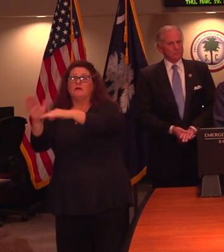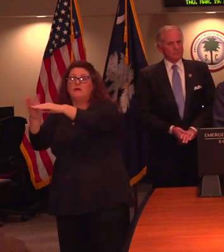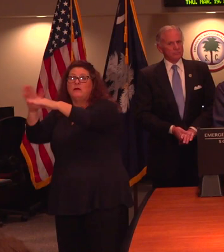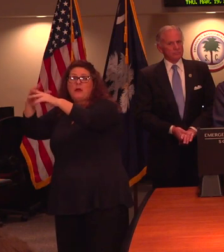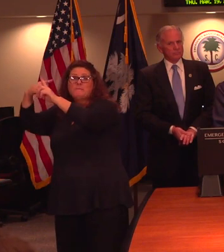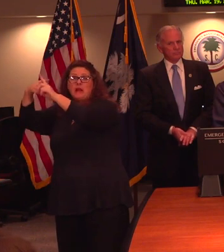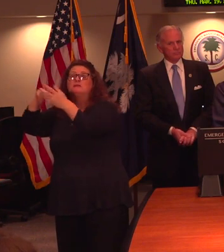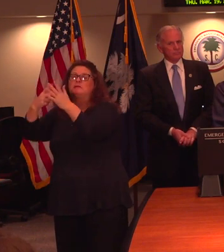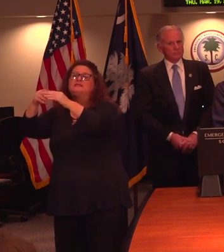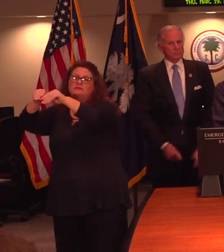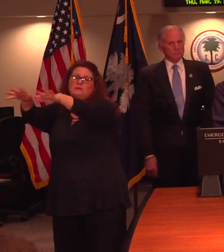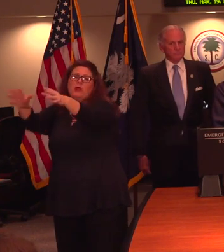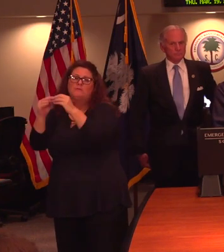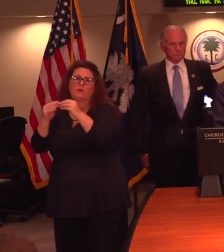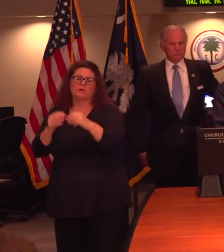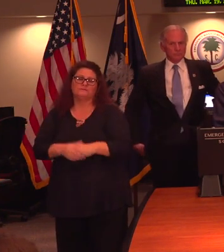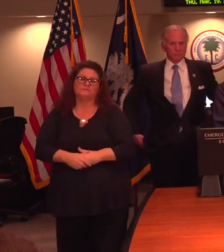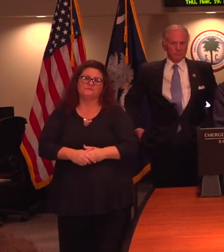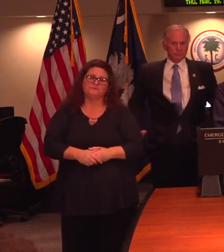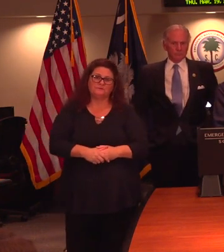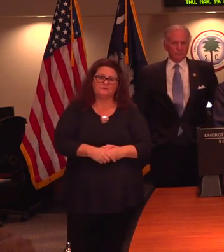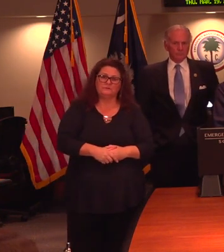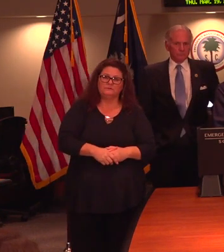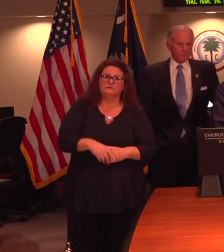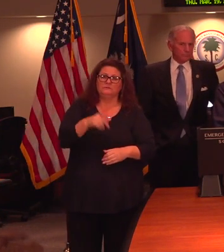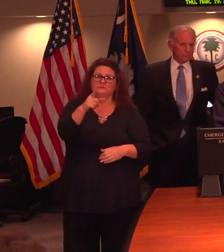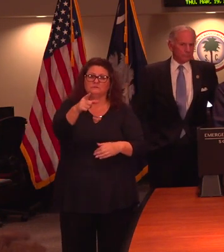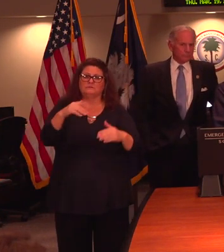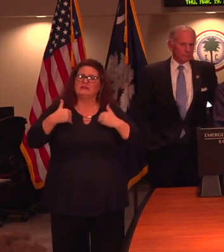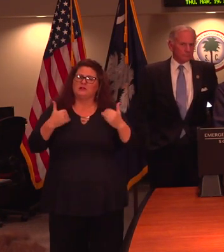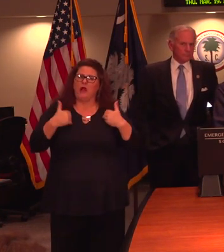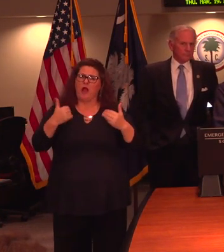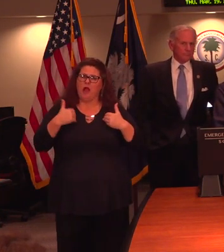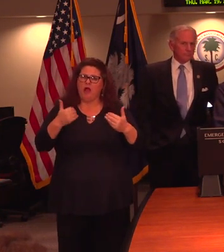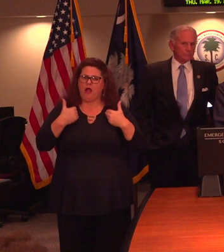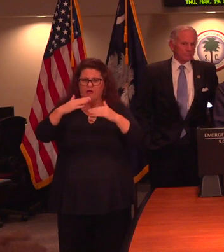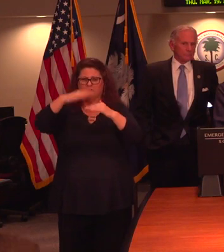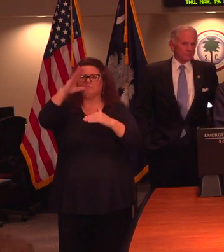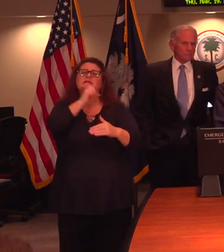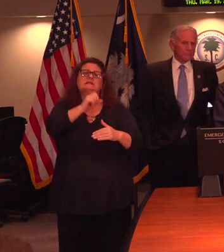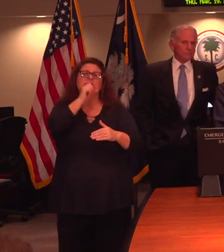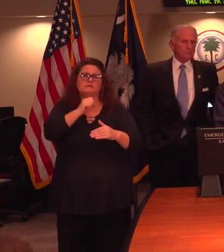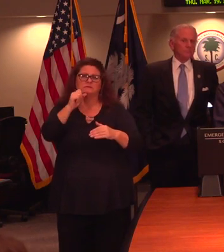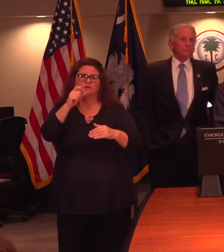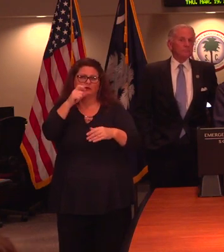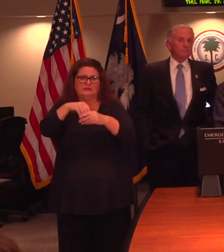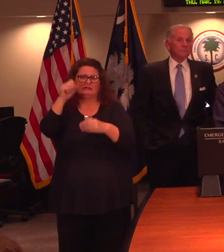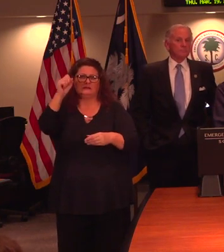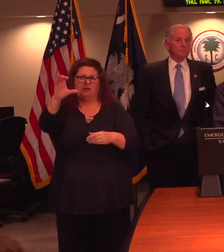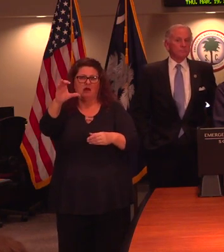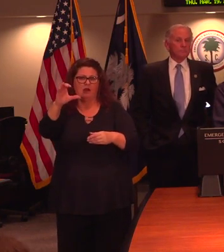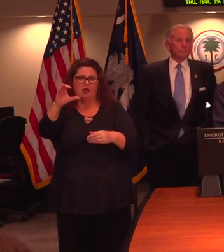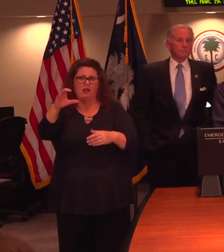Recognizing that you're not giving specific demographics, how young are our patients in South Carolina? What are we seeing